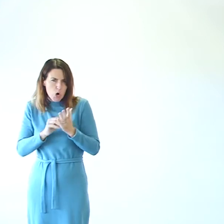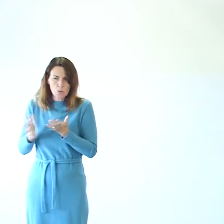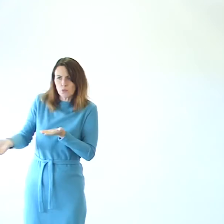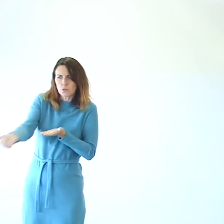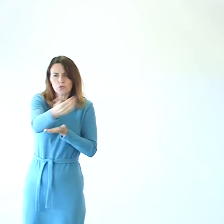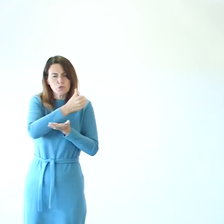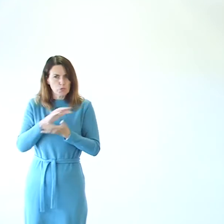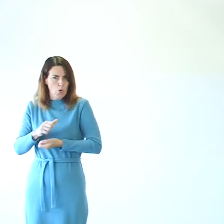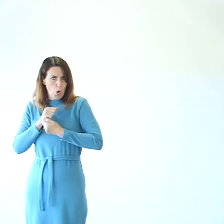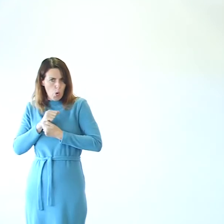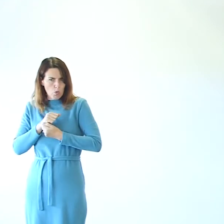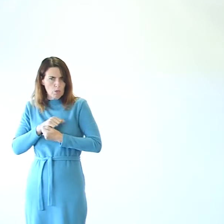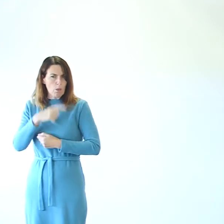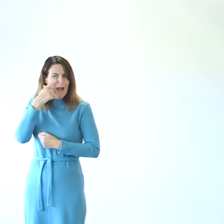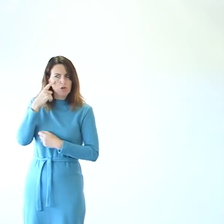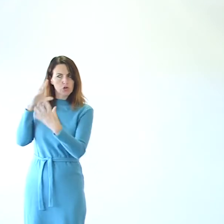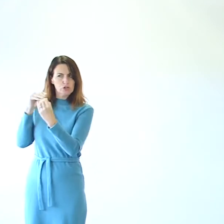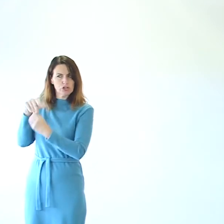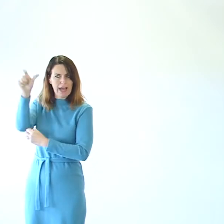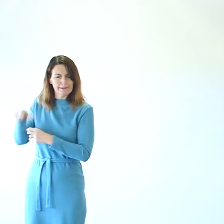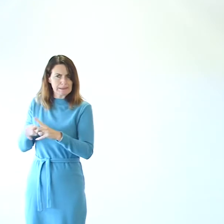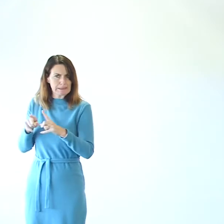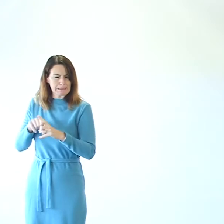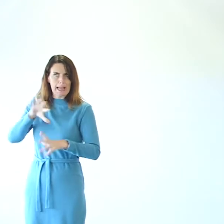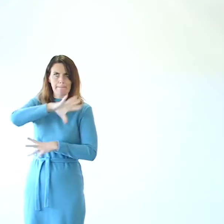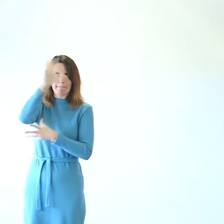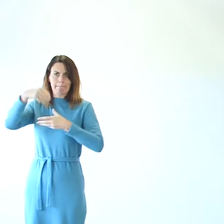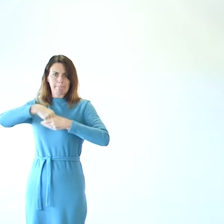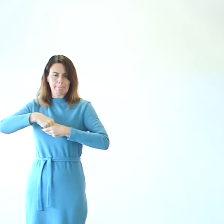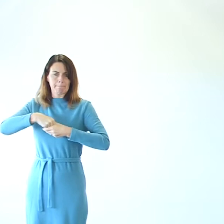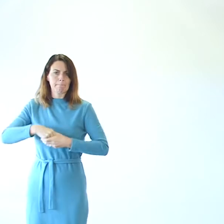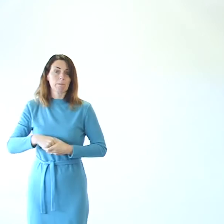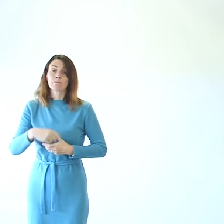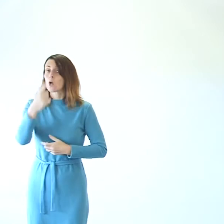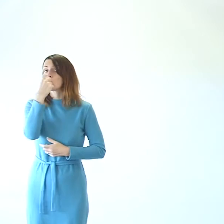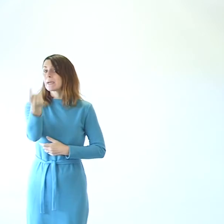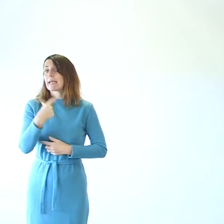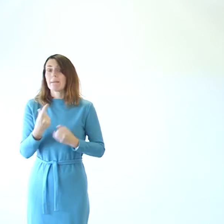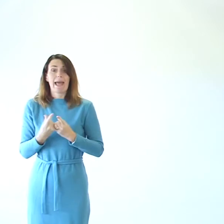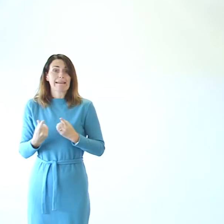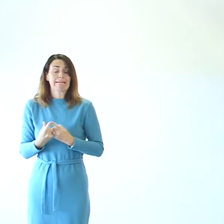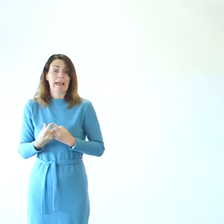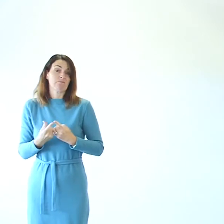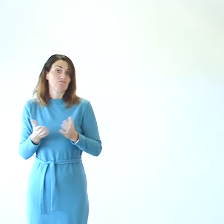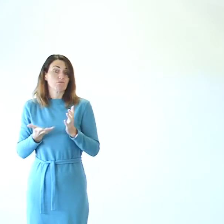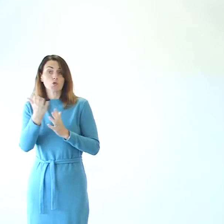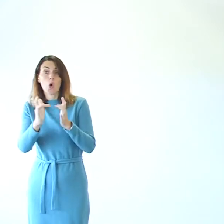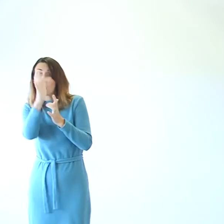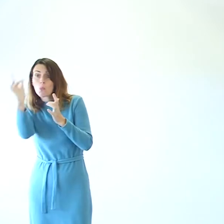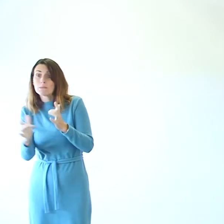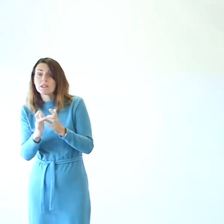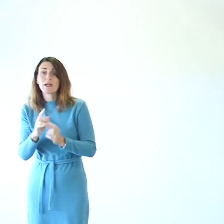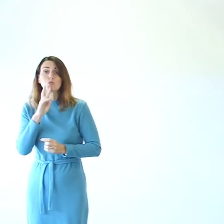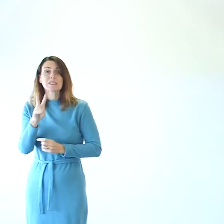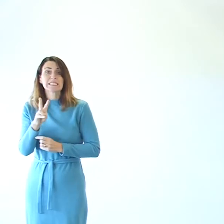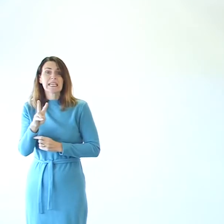all the chat that is coming up. Of course, you can email us in. If you go onto the website, you will